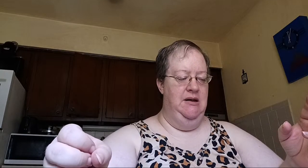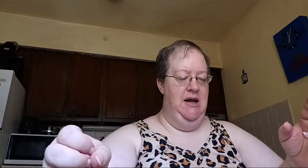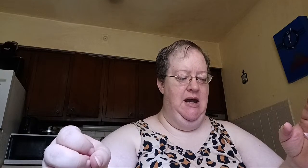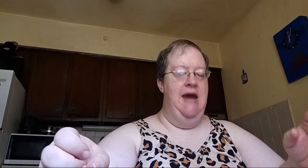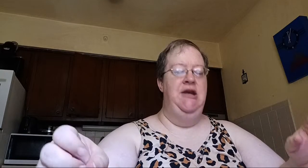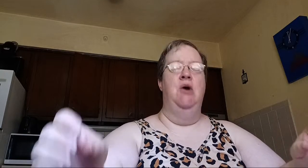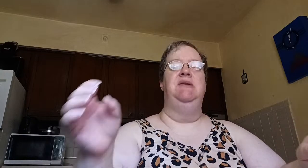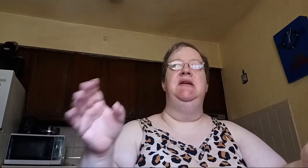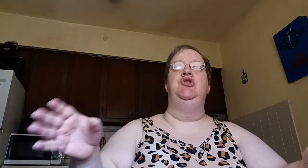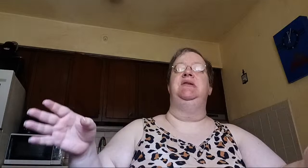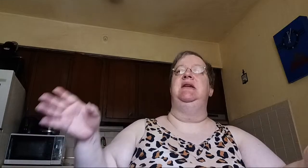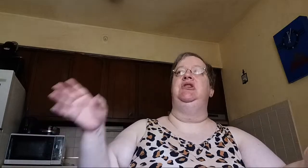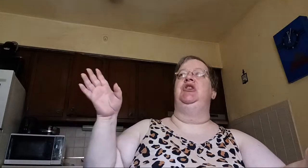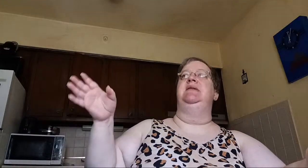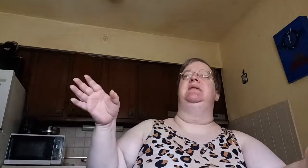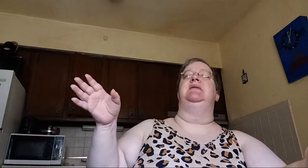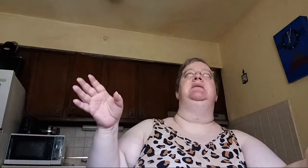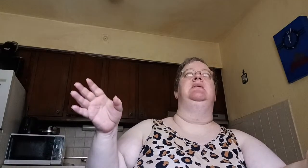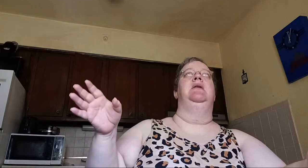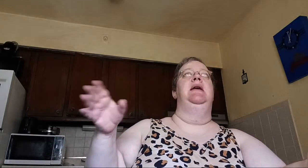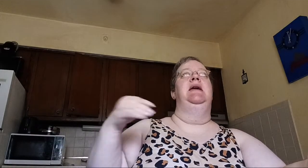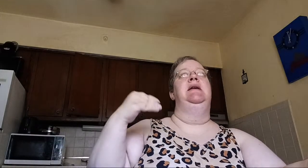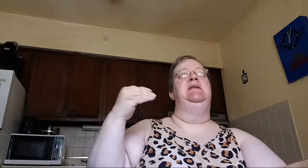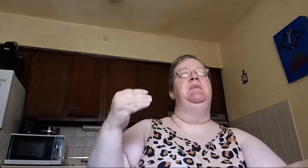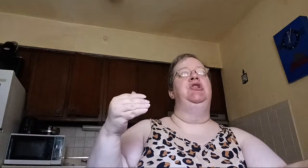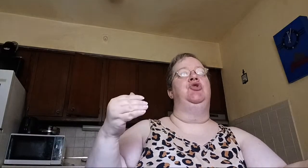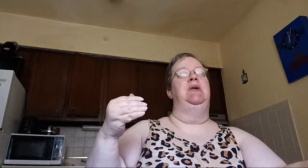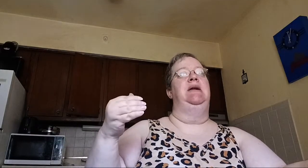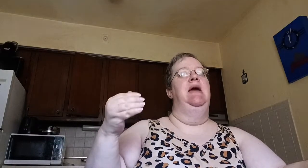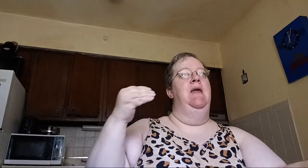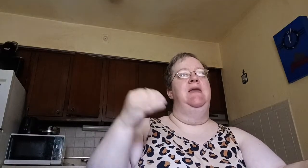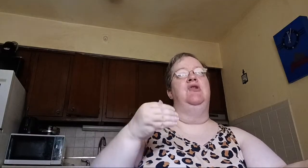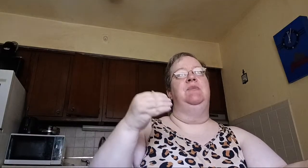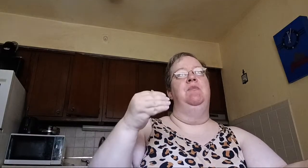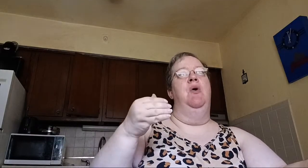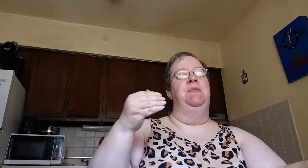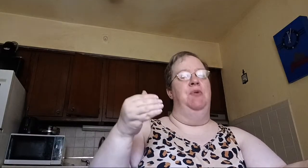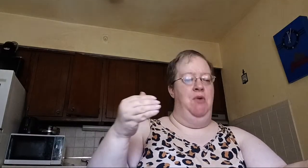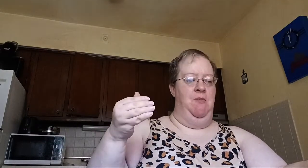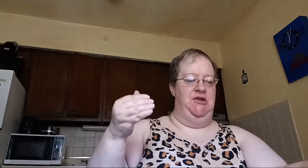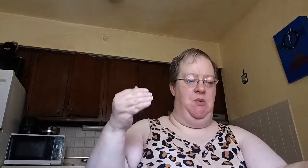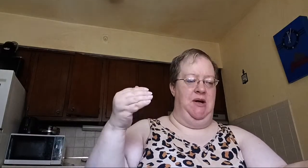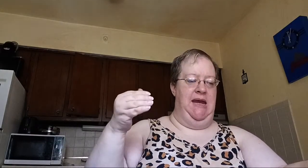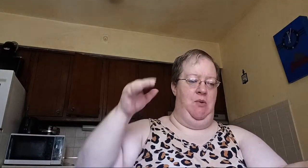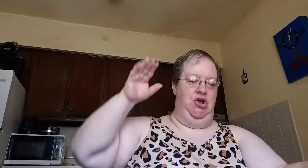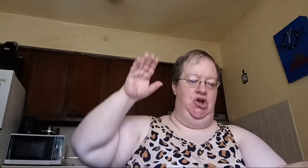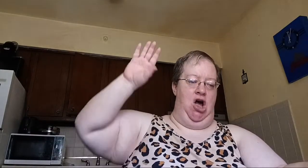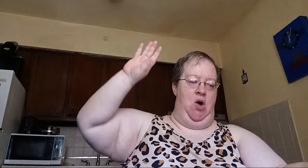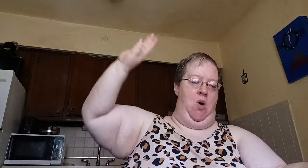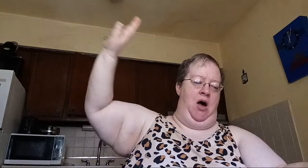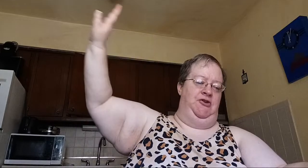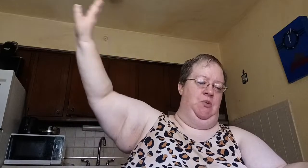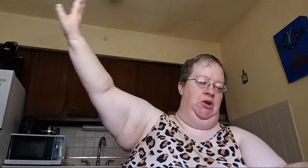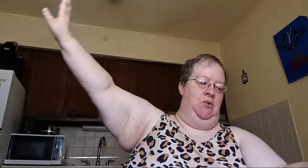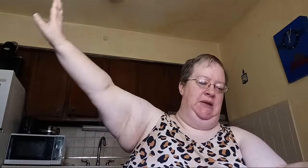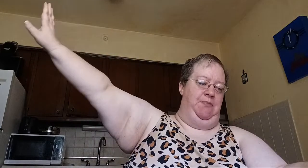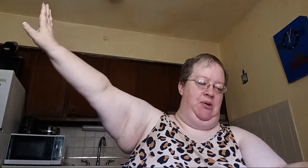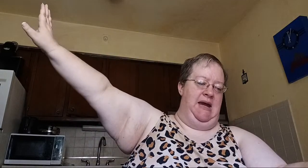And, you know, it's interesting, Jesus, in his ministry, there's multiple moments where he would go off to a lonely place.